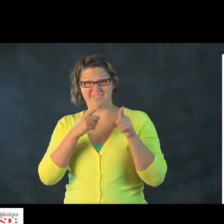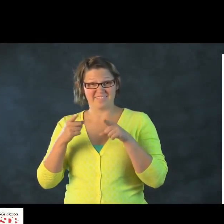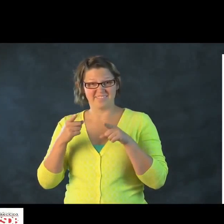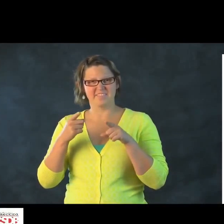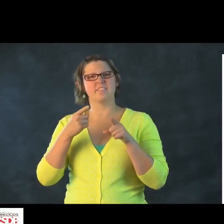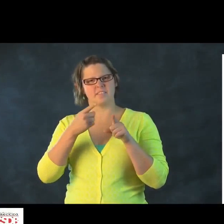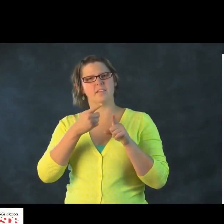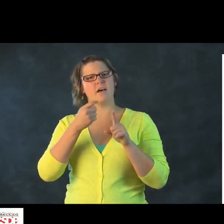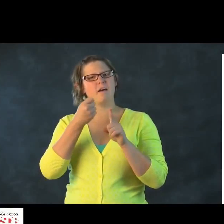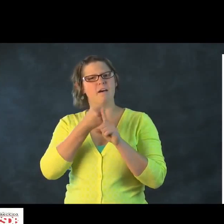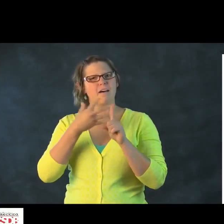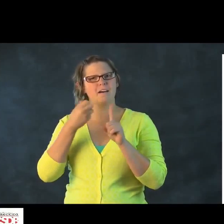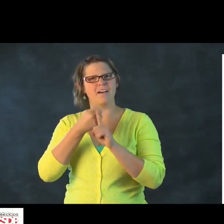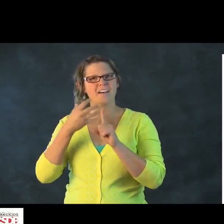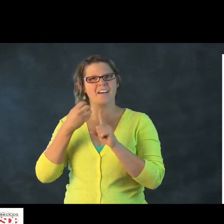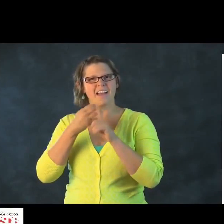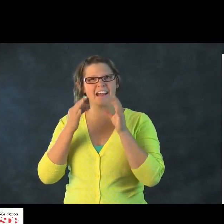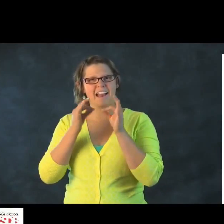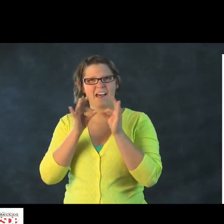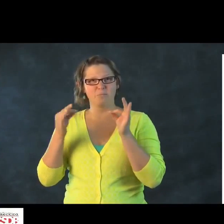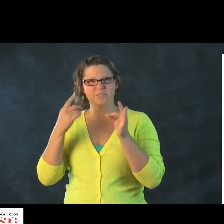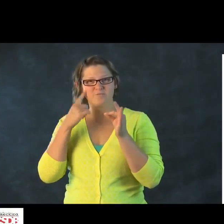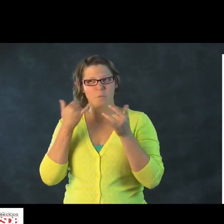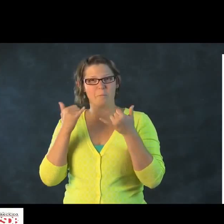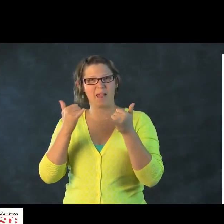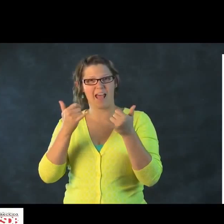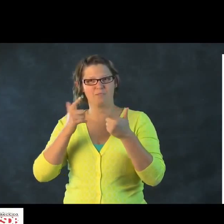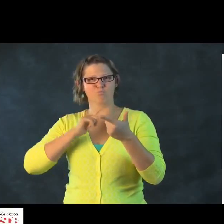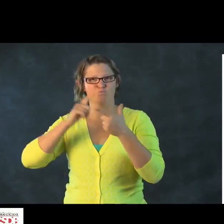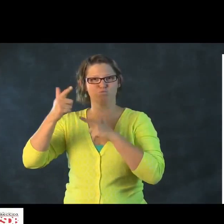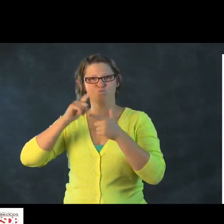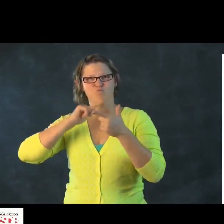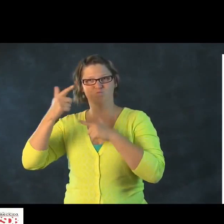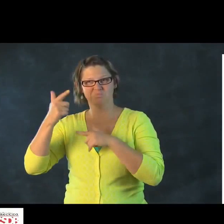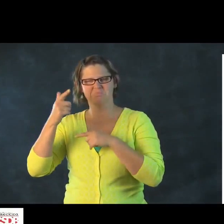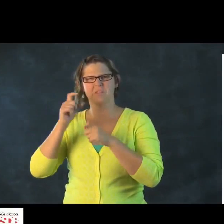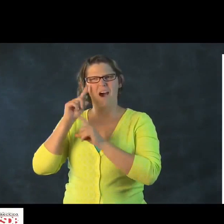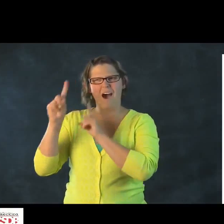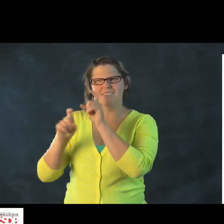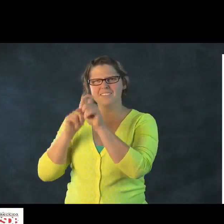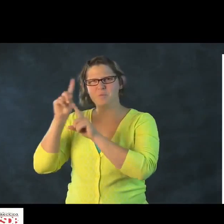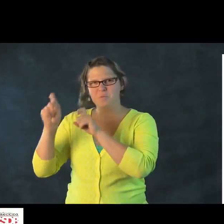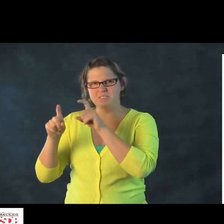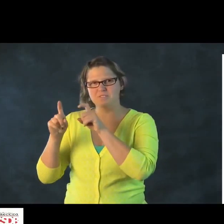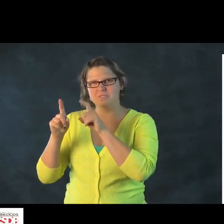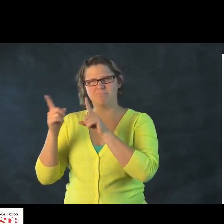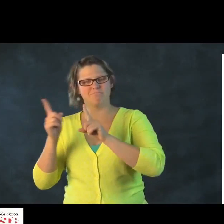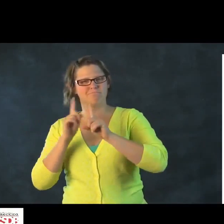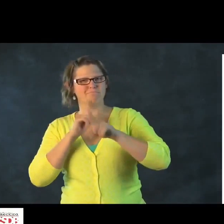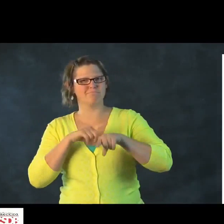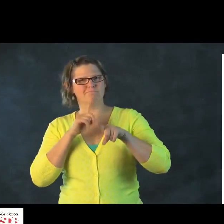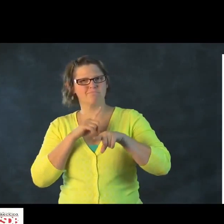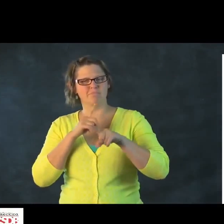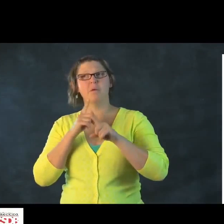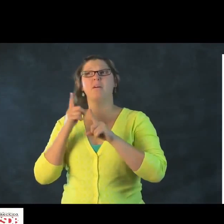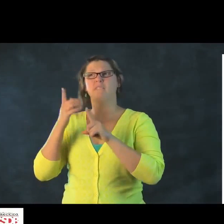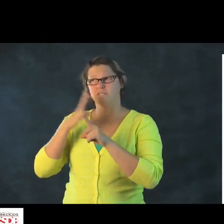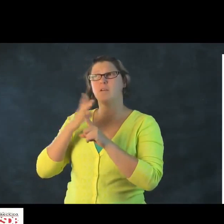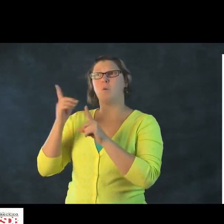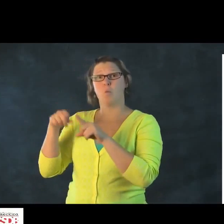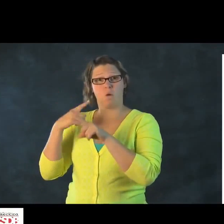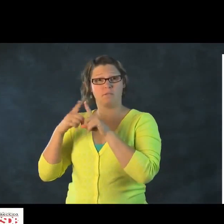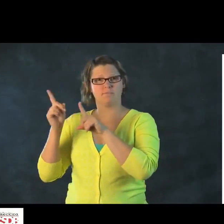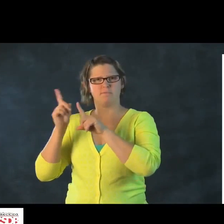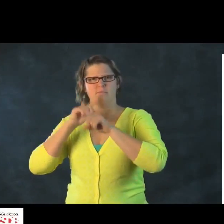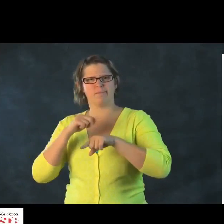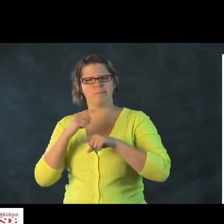That clip, you saw what happened. There was expansion happening all the time. They were interacting. Questions were being asked.